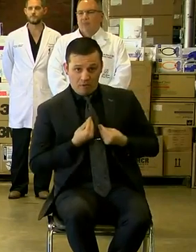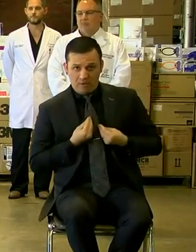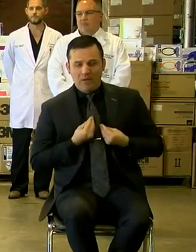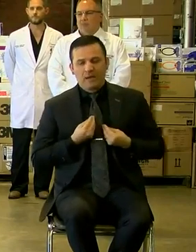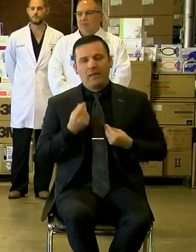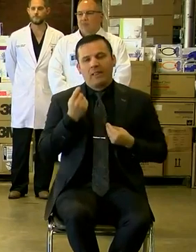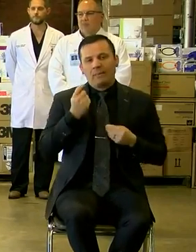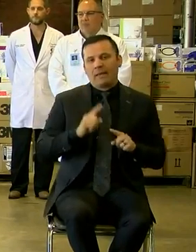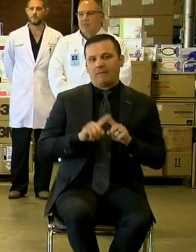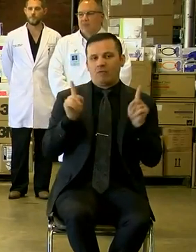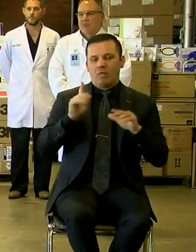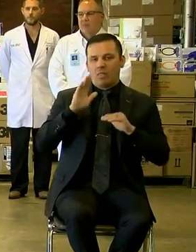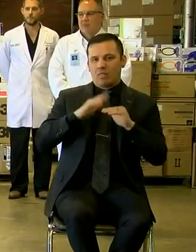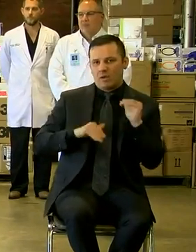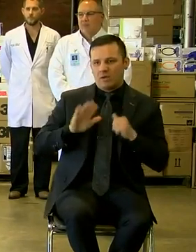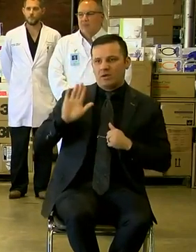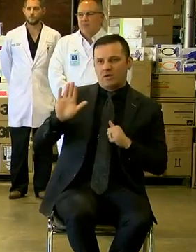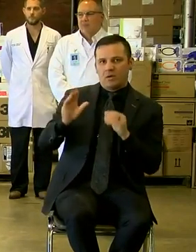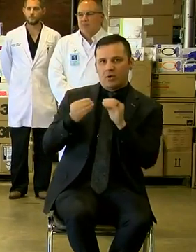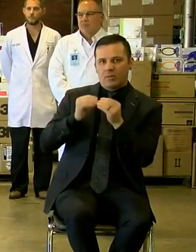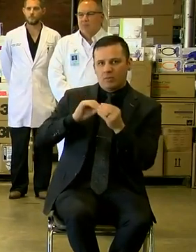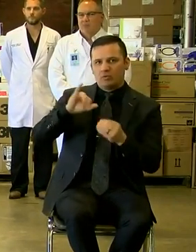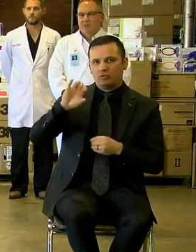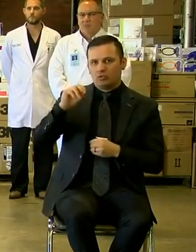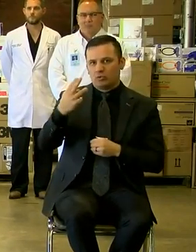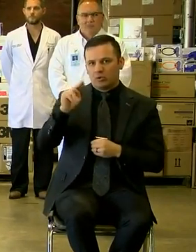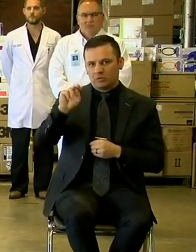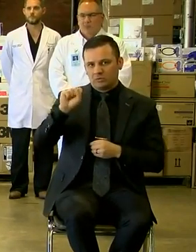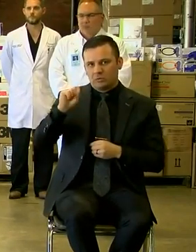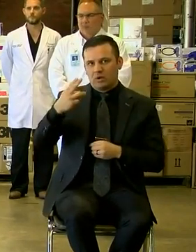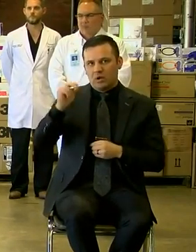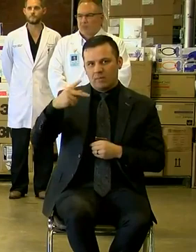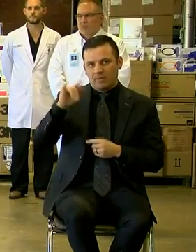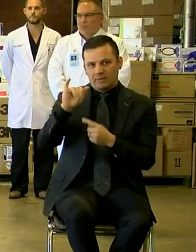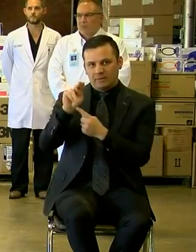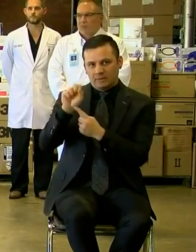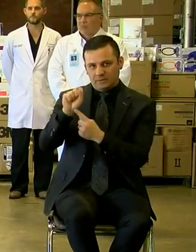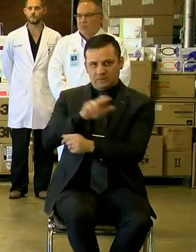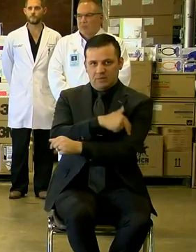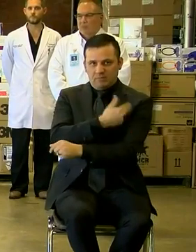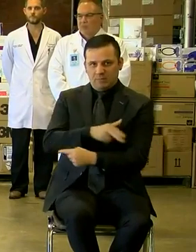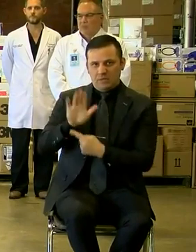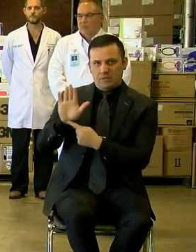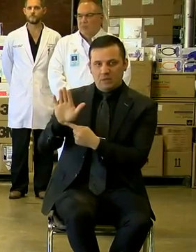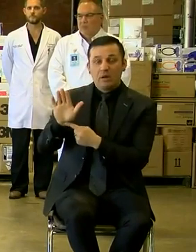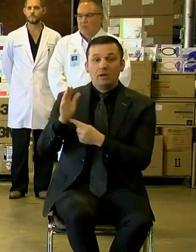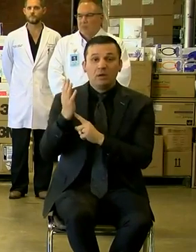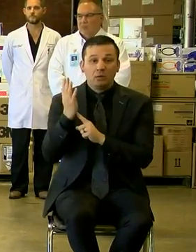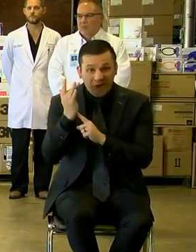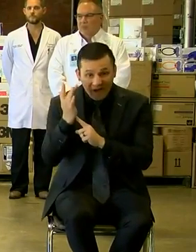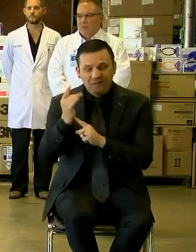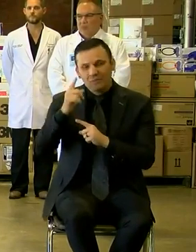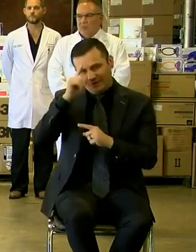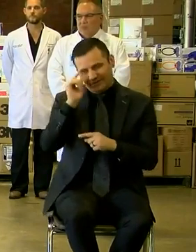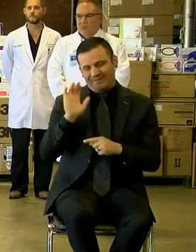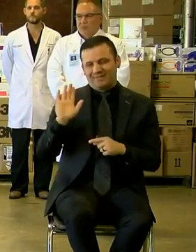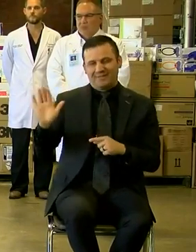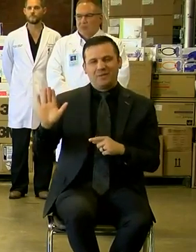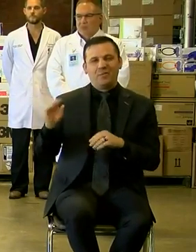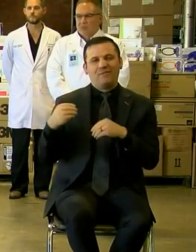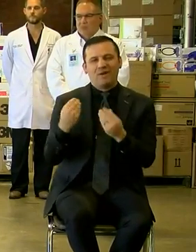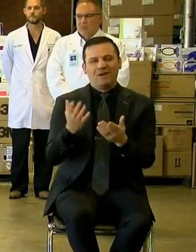a little bit from the figures that are provided by Johns Hopkins. The reason for that is because Johns Hopkins provides some